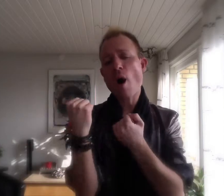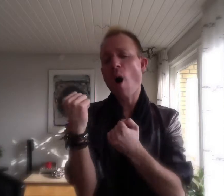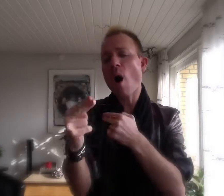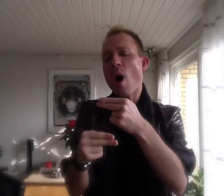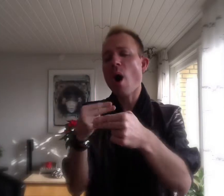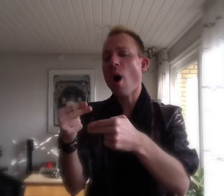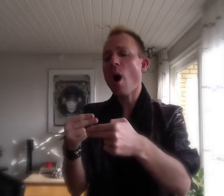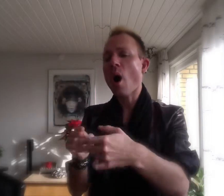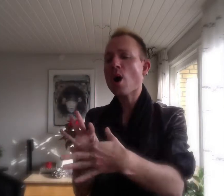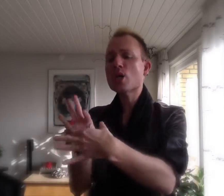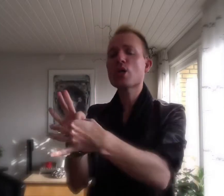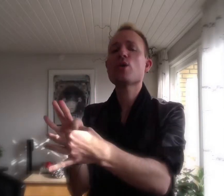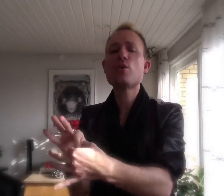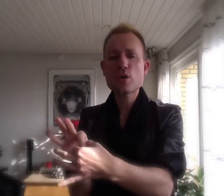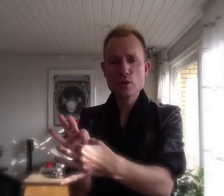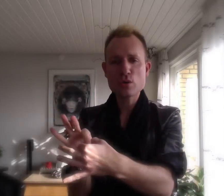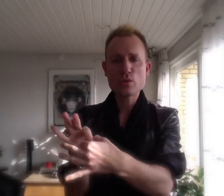hold on to